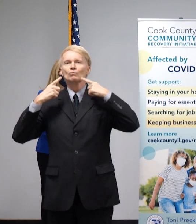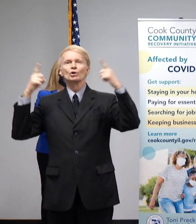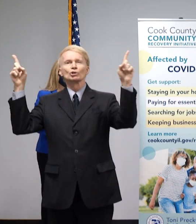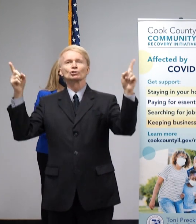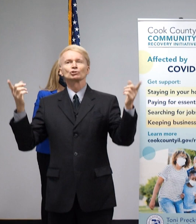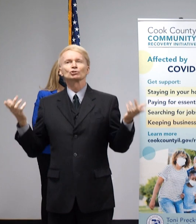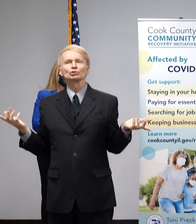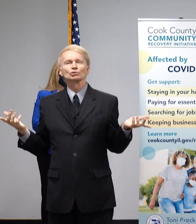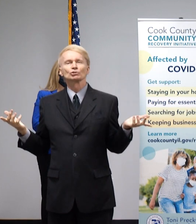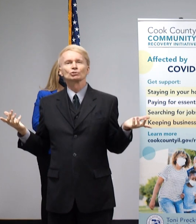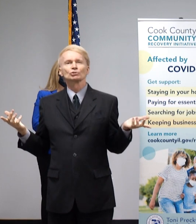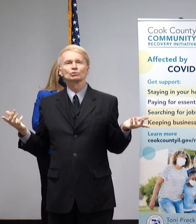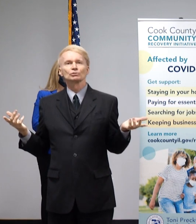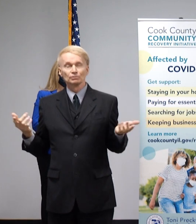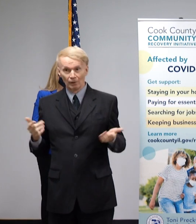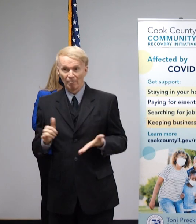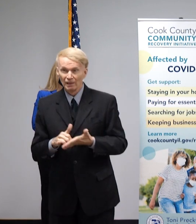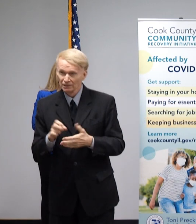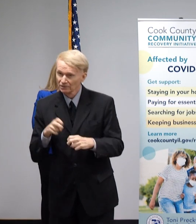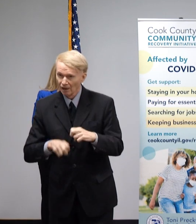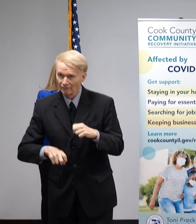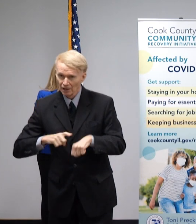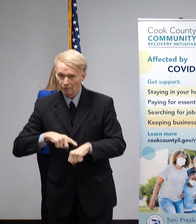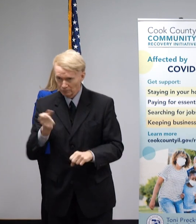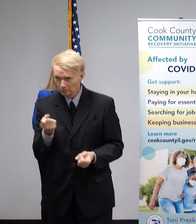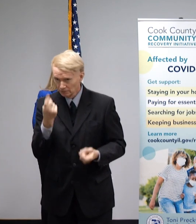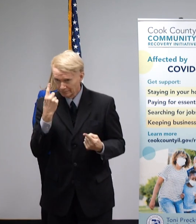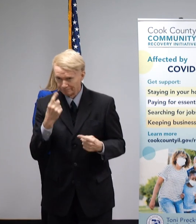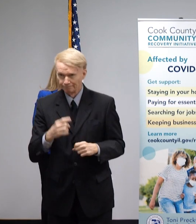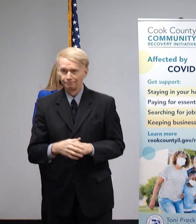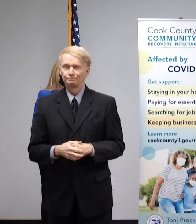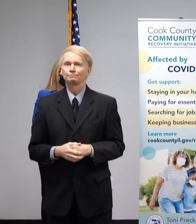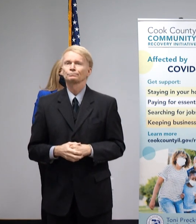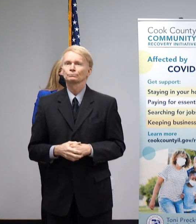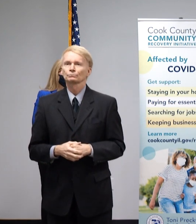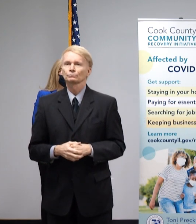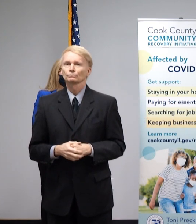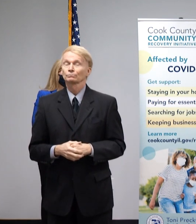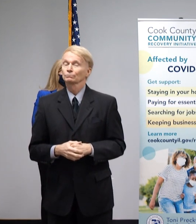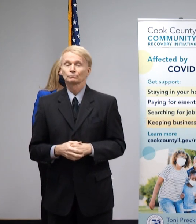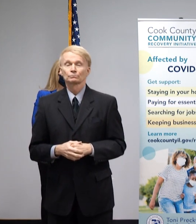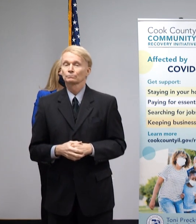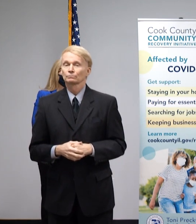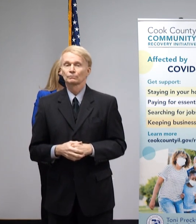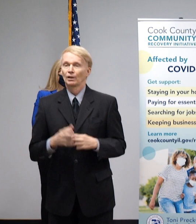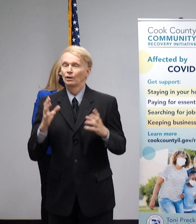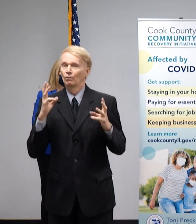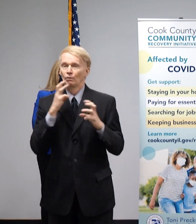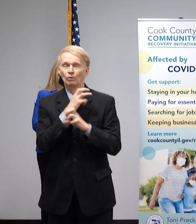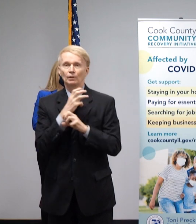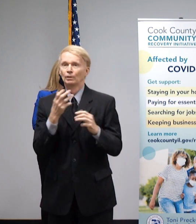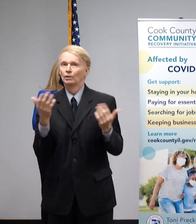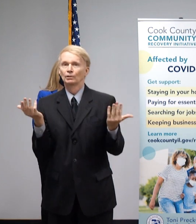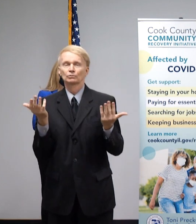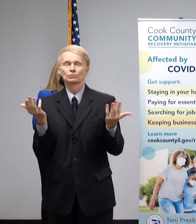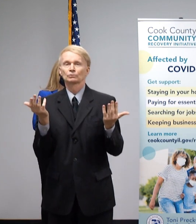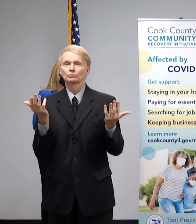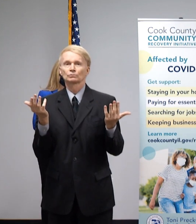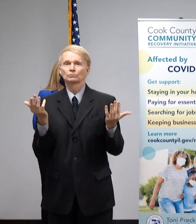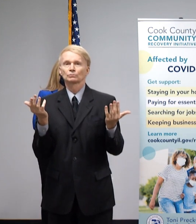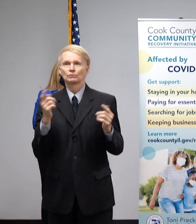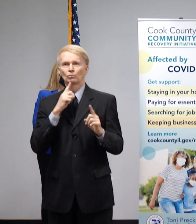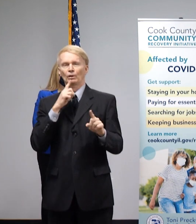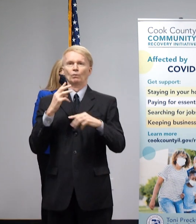These are very difficult times, as we all know. The harsh reality is that the